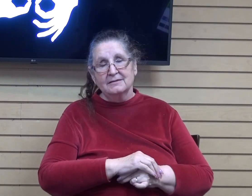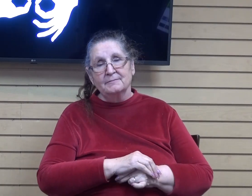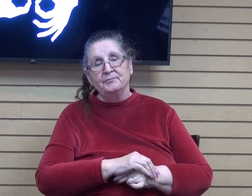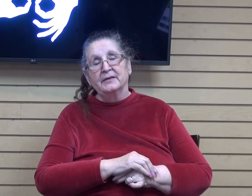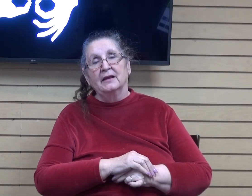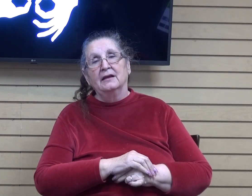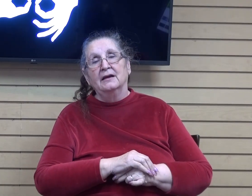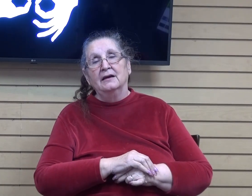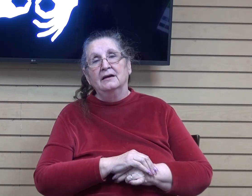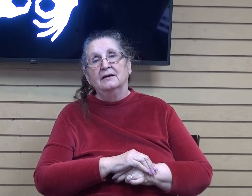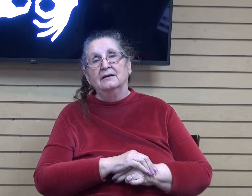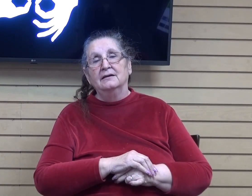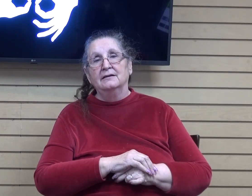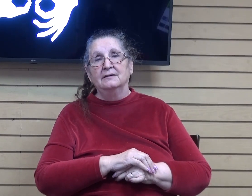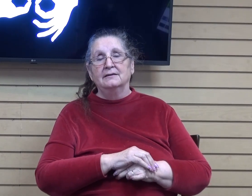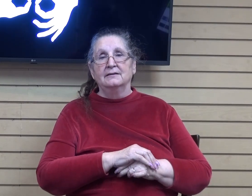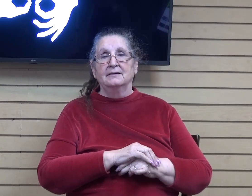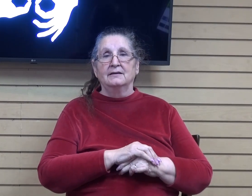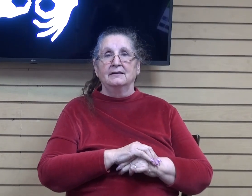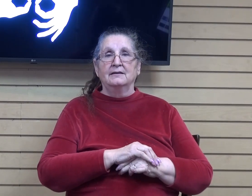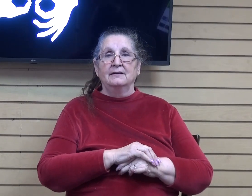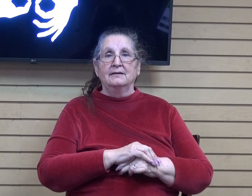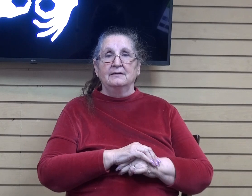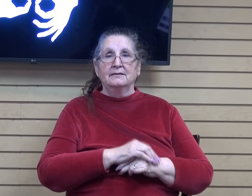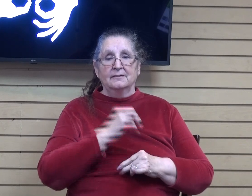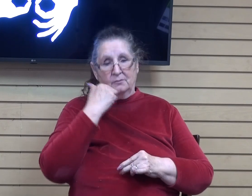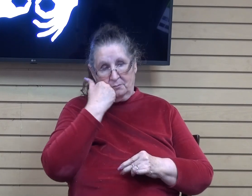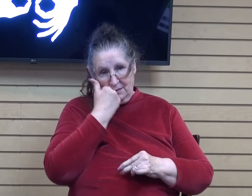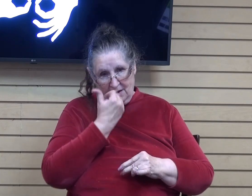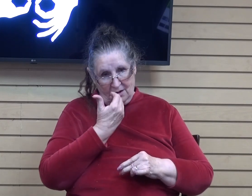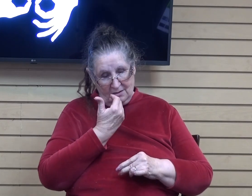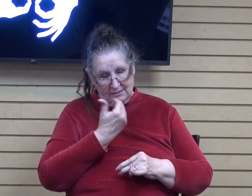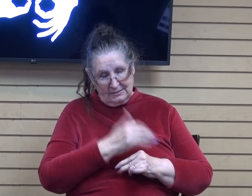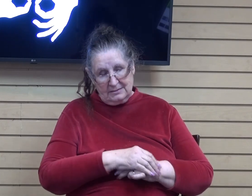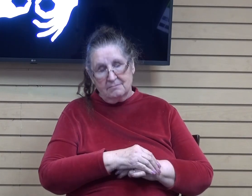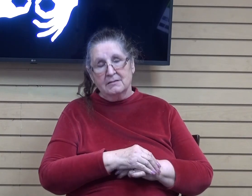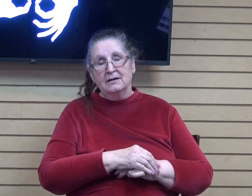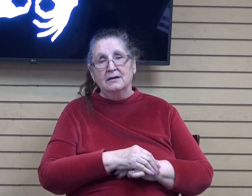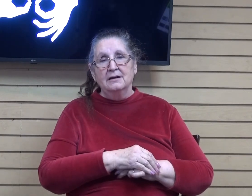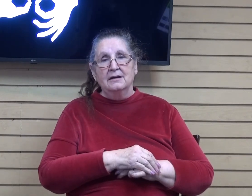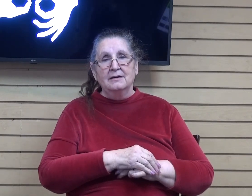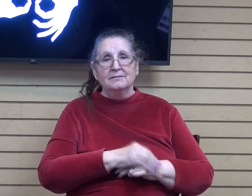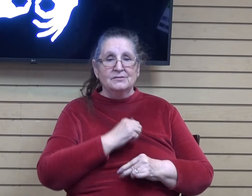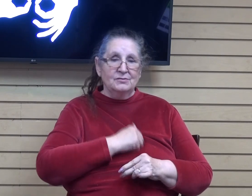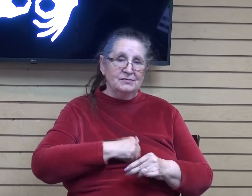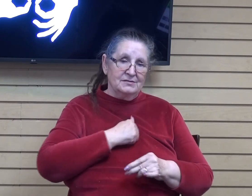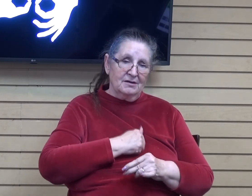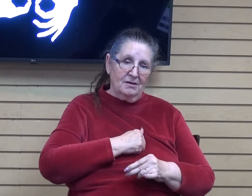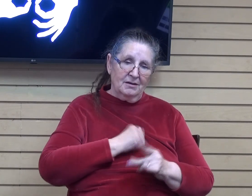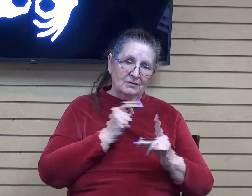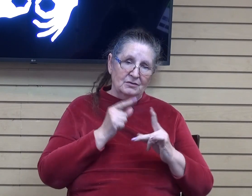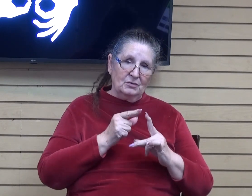being embarrassed and being so sorrowful to the point of depression